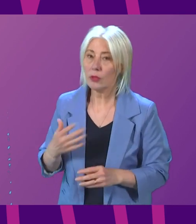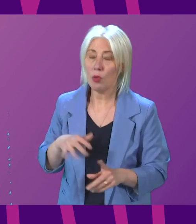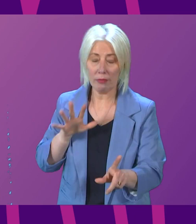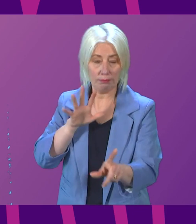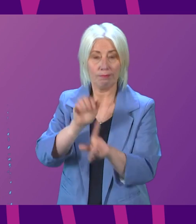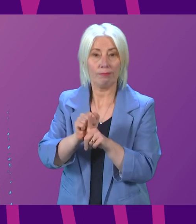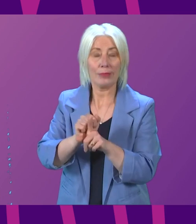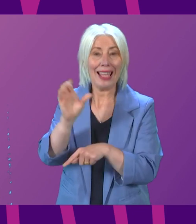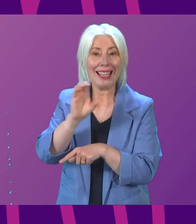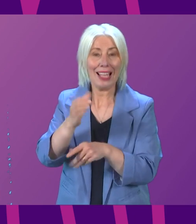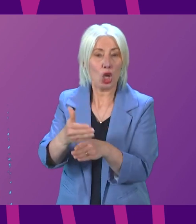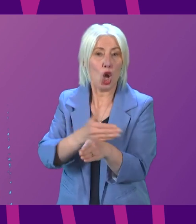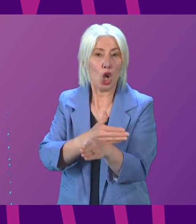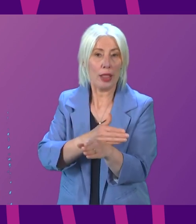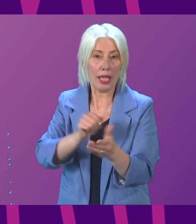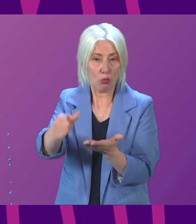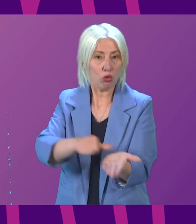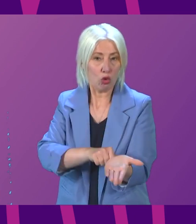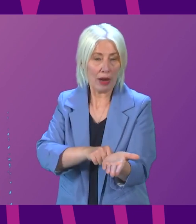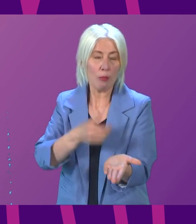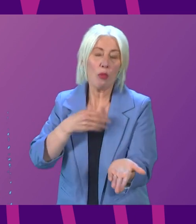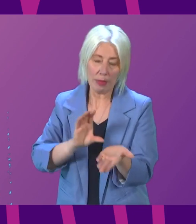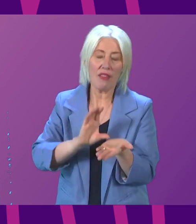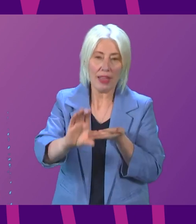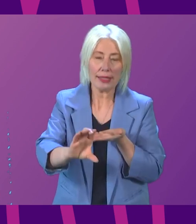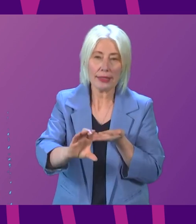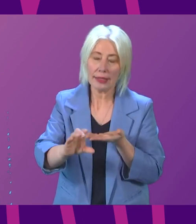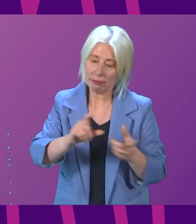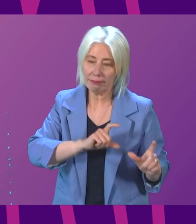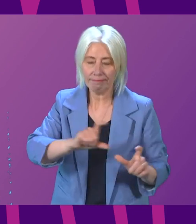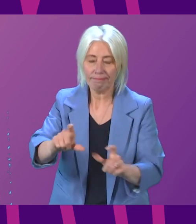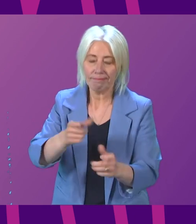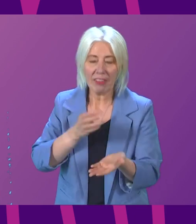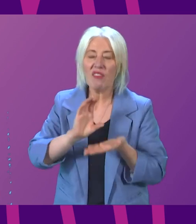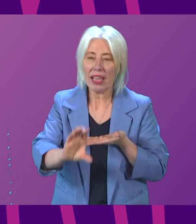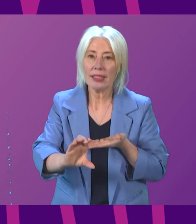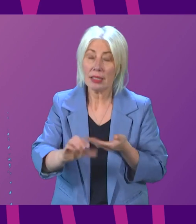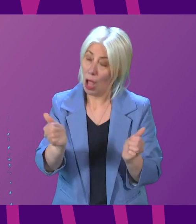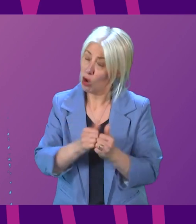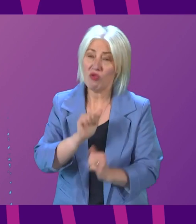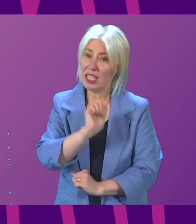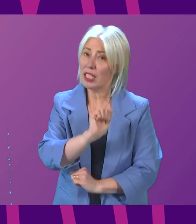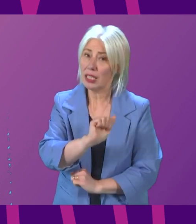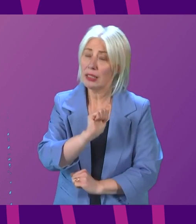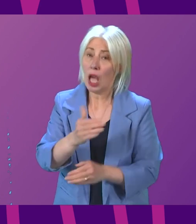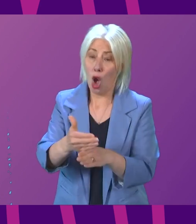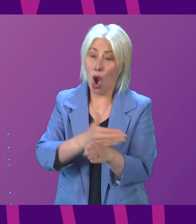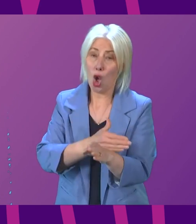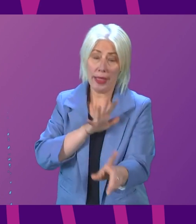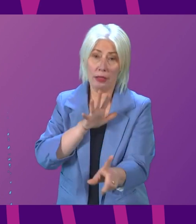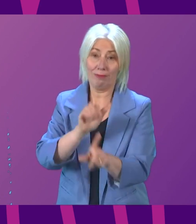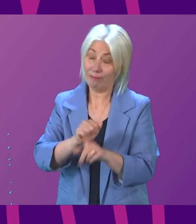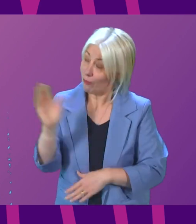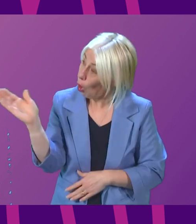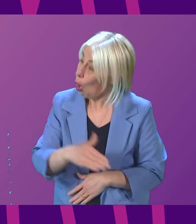Cancer Early programme that we have invested in for some time and continue to invest in. I absolutely agree with the member, early diagnosis for